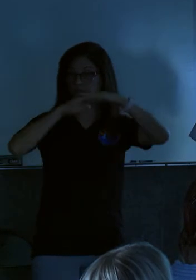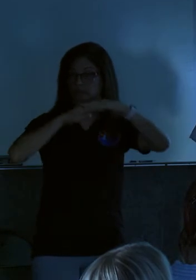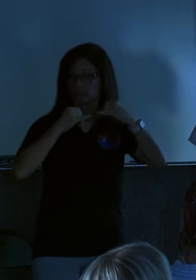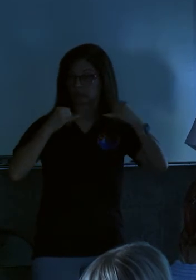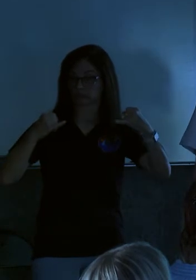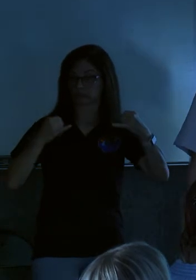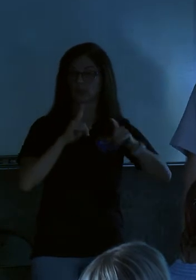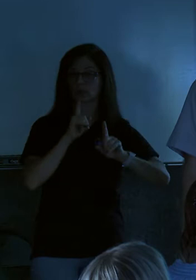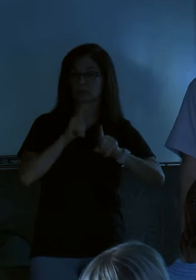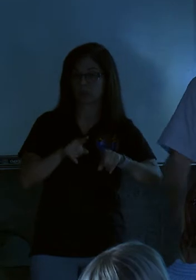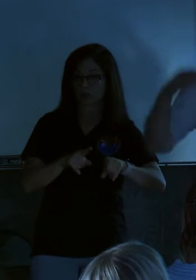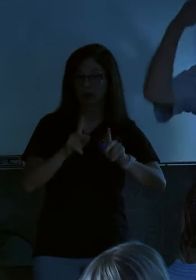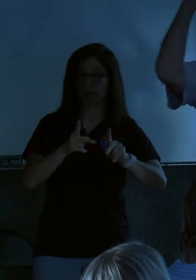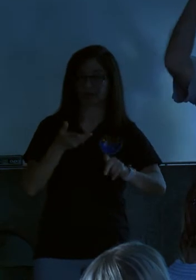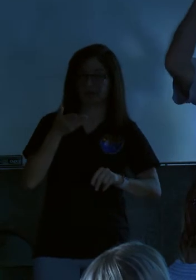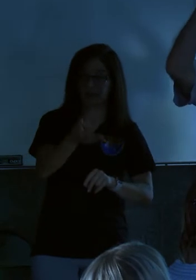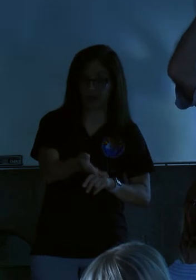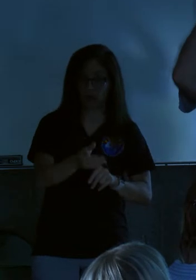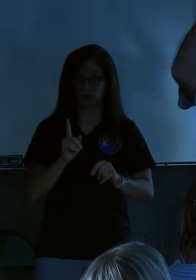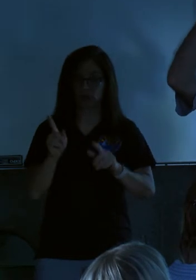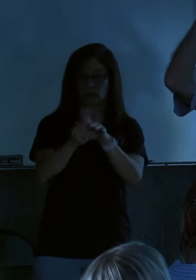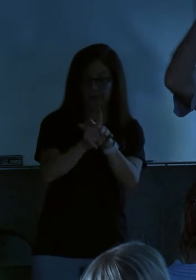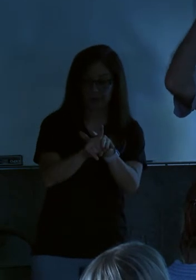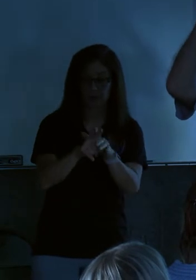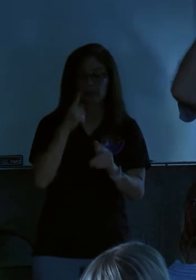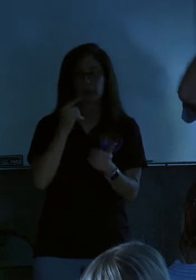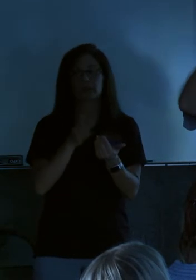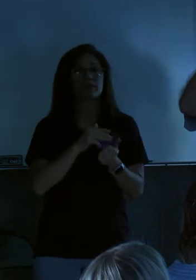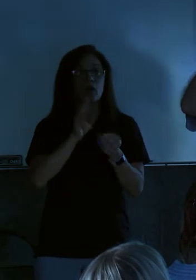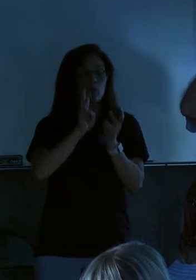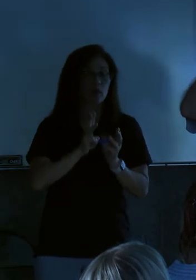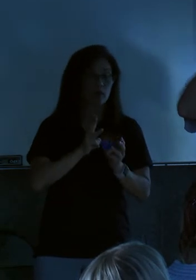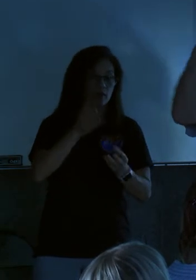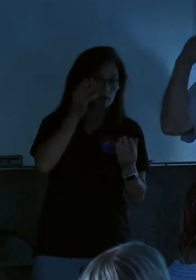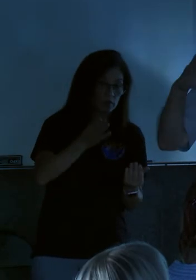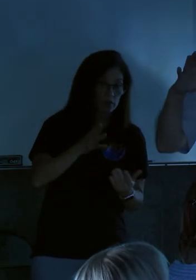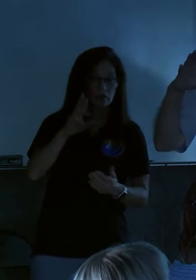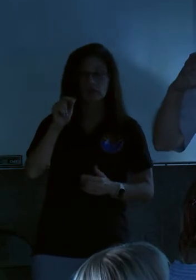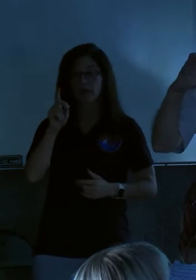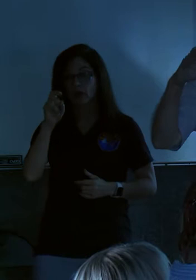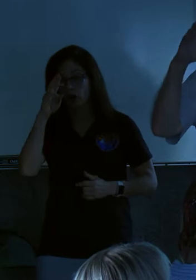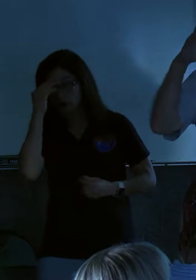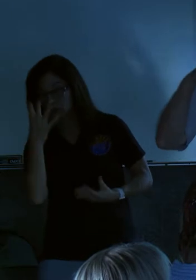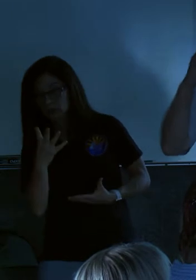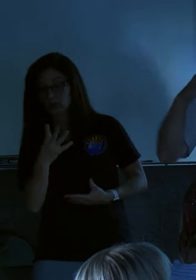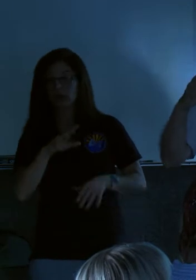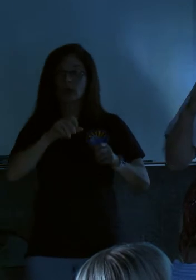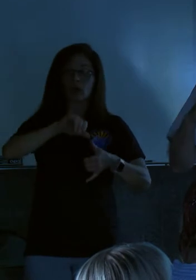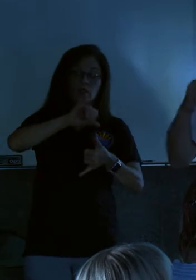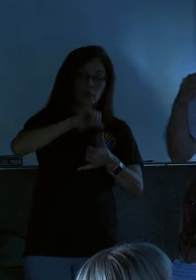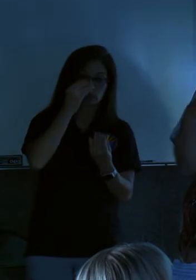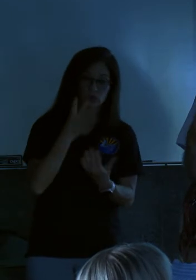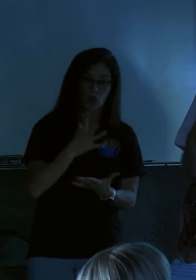respond with someone on site. Because even though the weather report and the radar say something, and the rain gauges say that there's rain